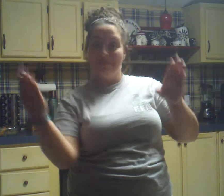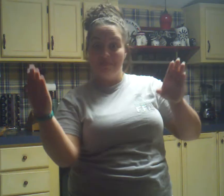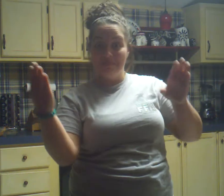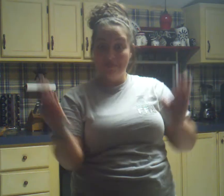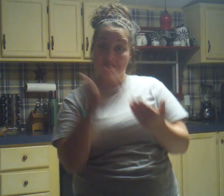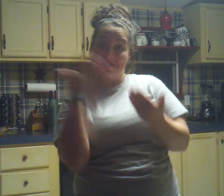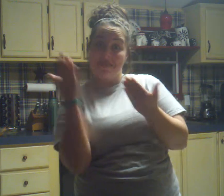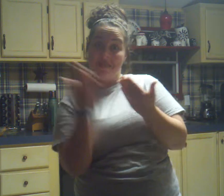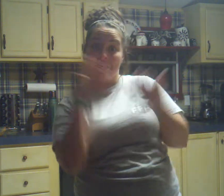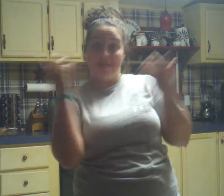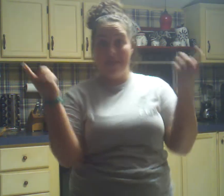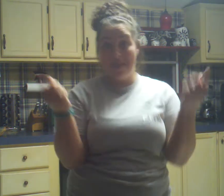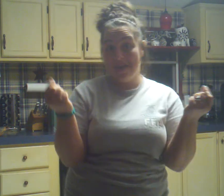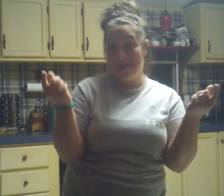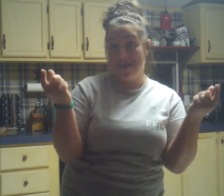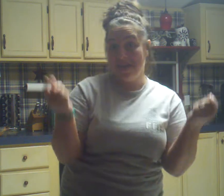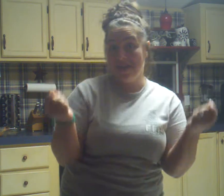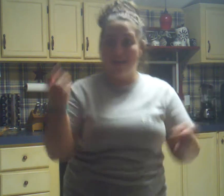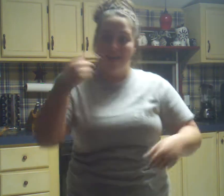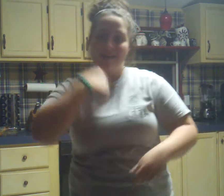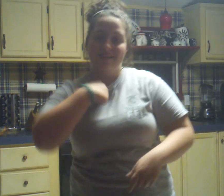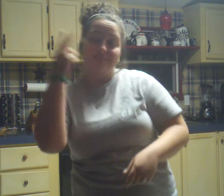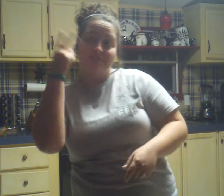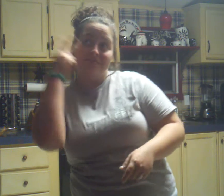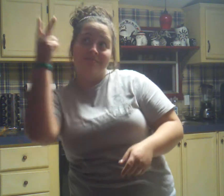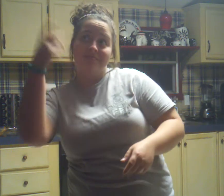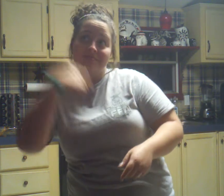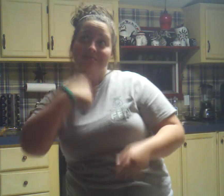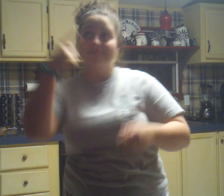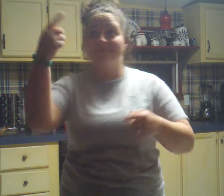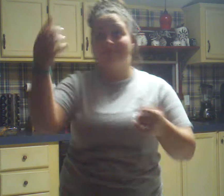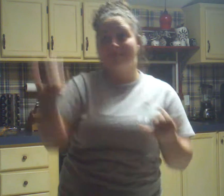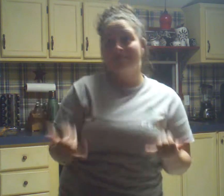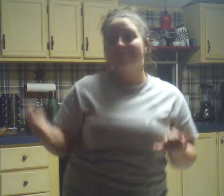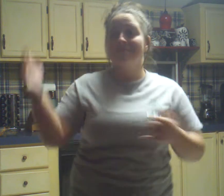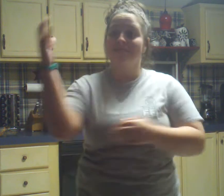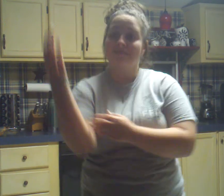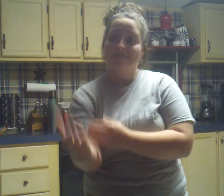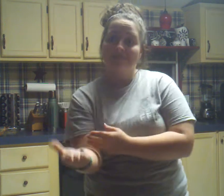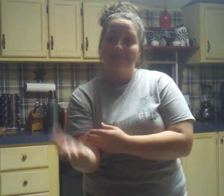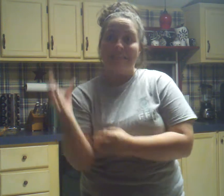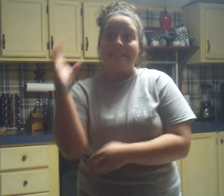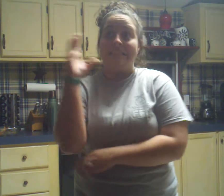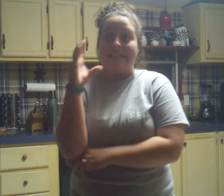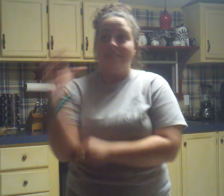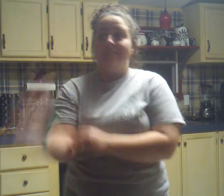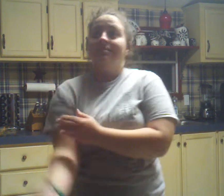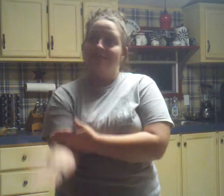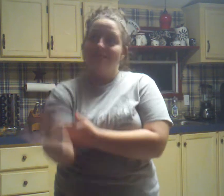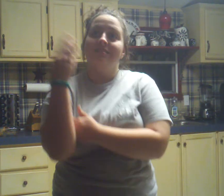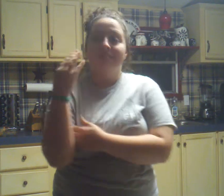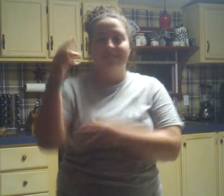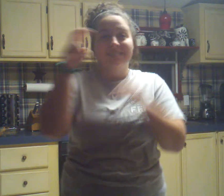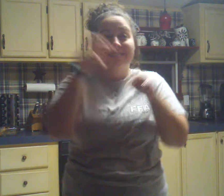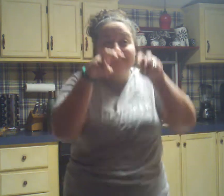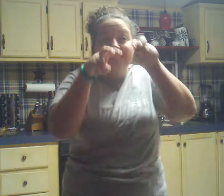that's the easy thing to do. I can see me now on Christmas morning creeping